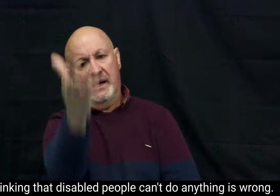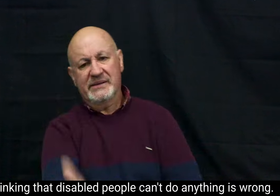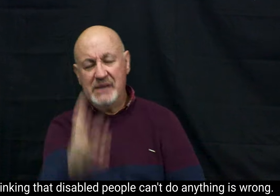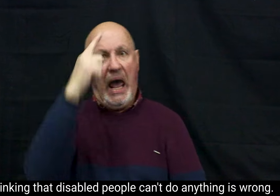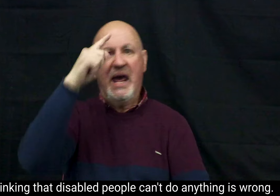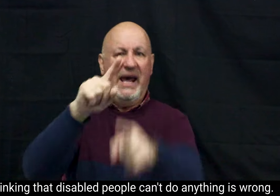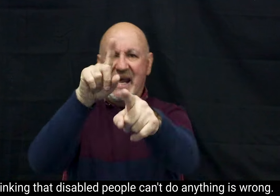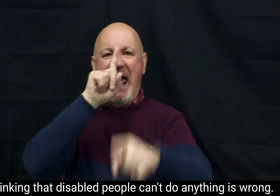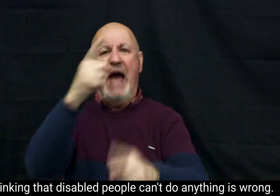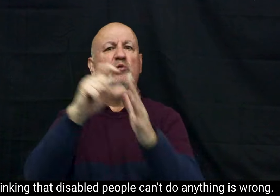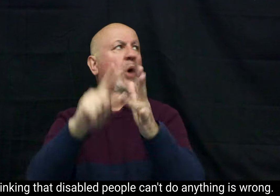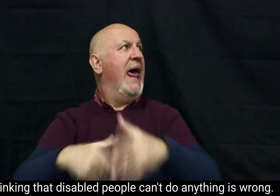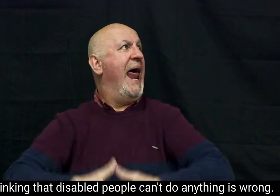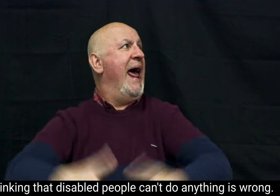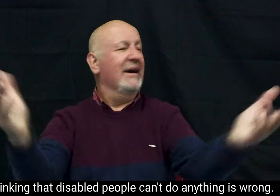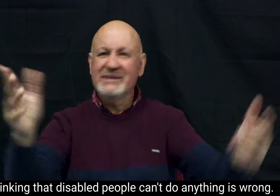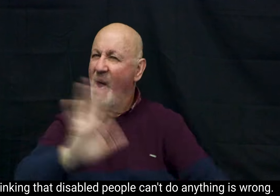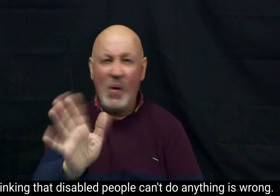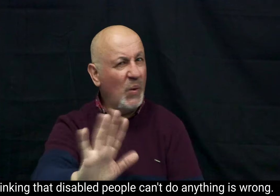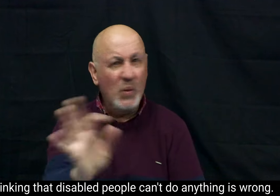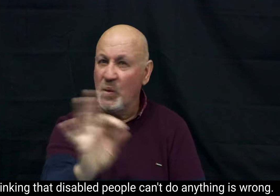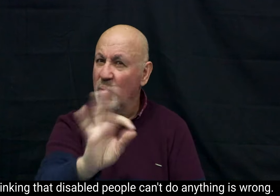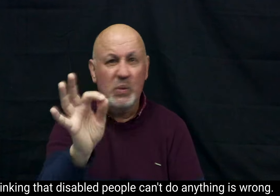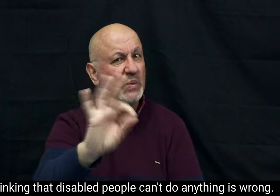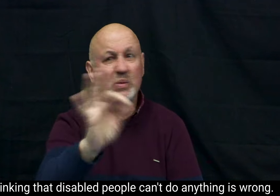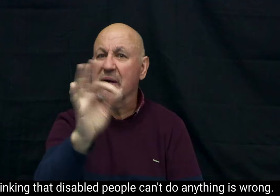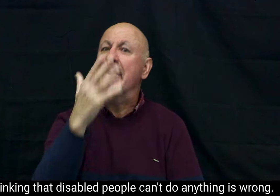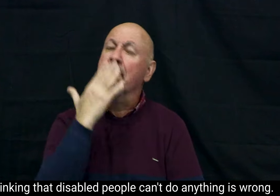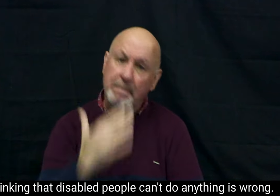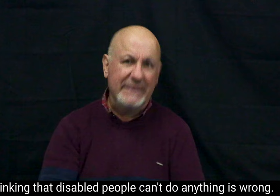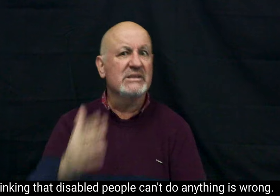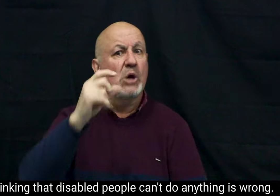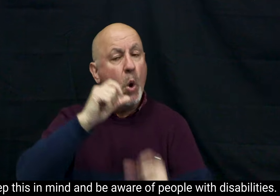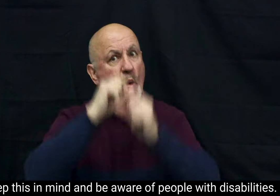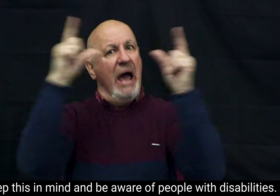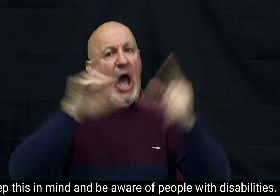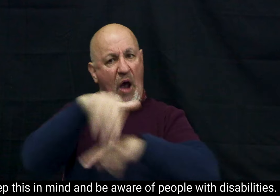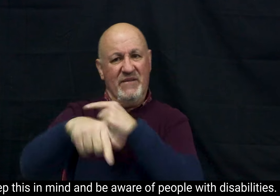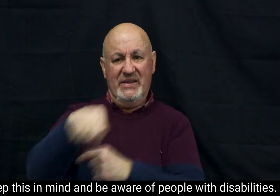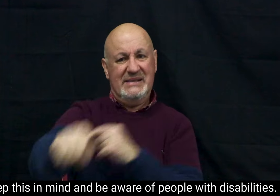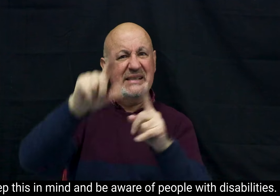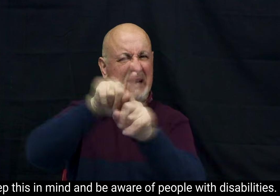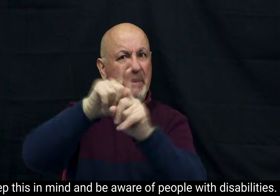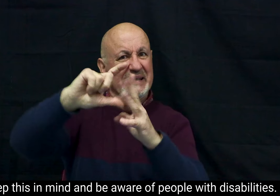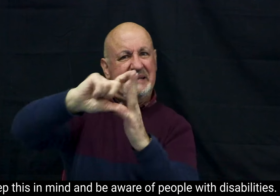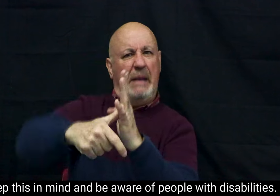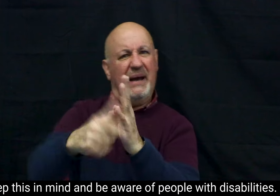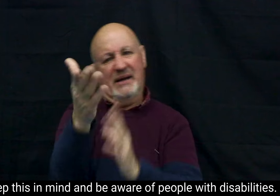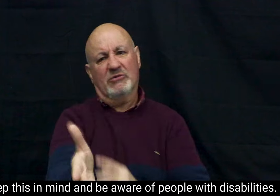Thinking that disabled people can't do anything is wrong. Keep this in mind and be aware of people with